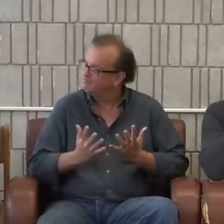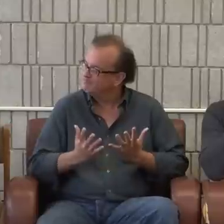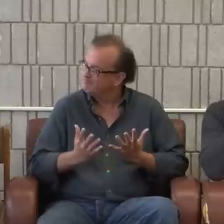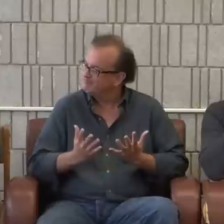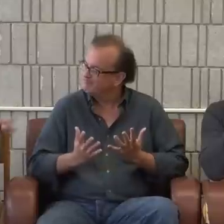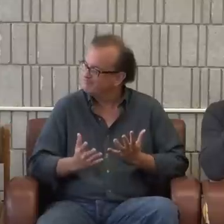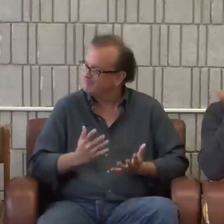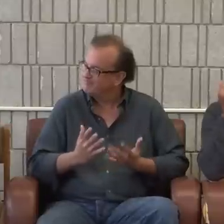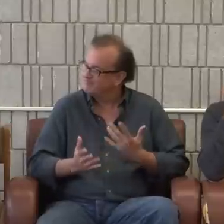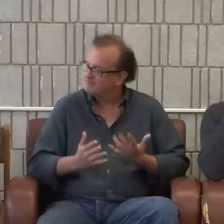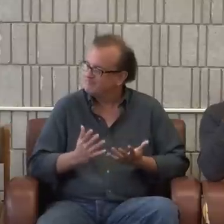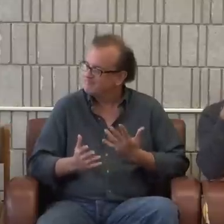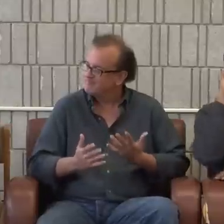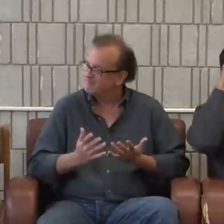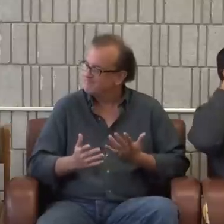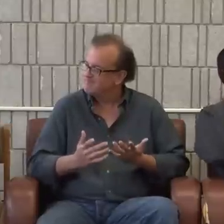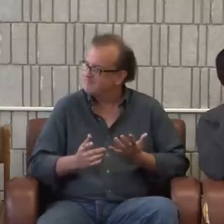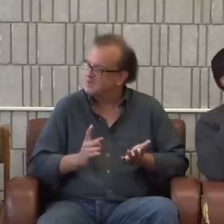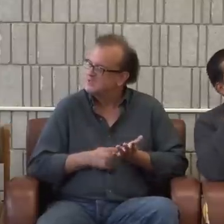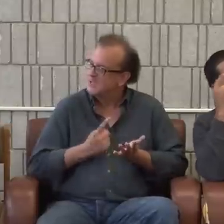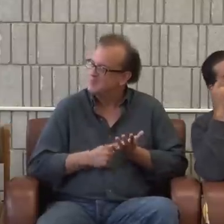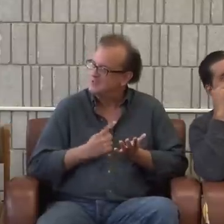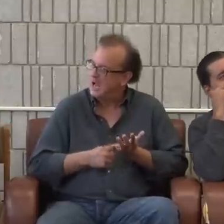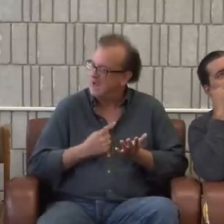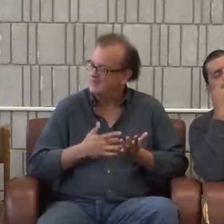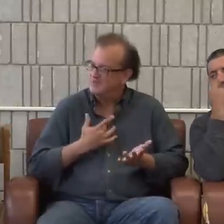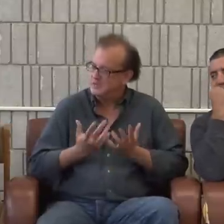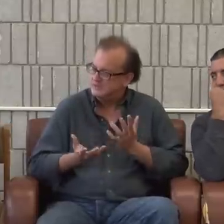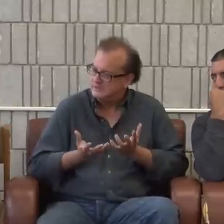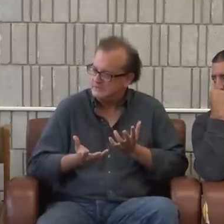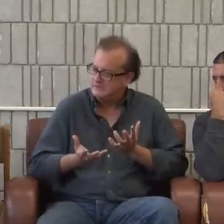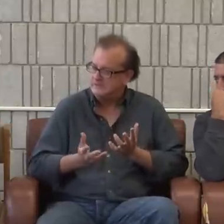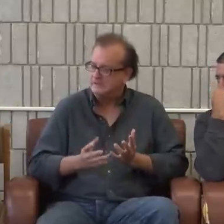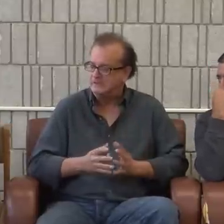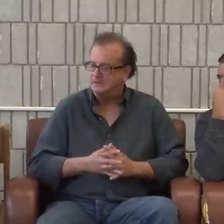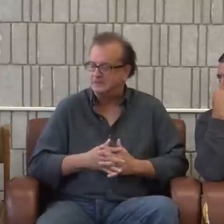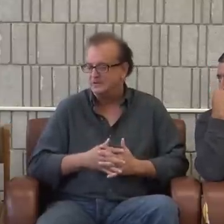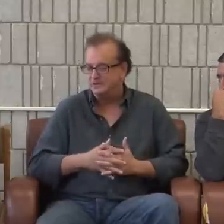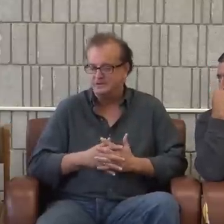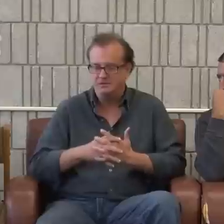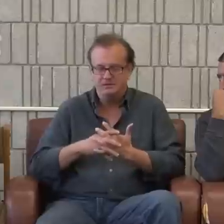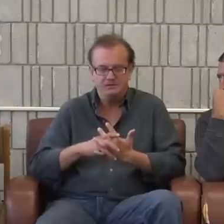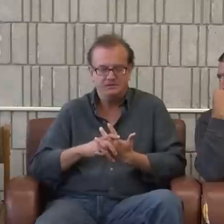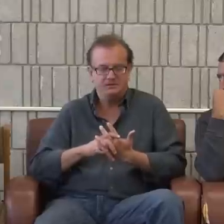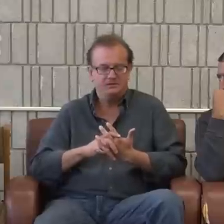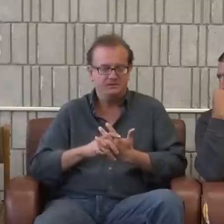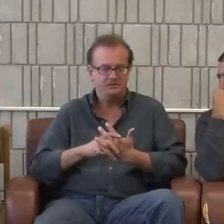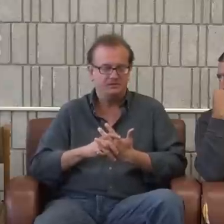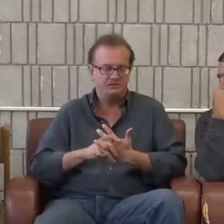I don't have any issues with the people here or anything. Jim says, sometimes I feel, I don't know.